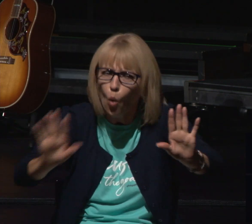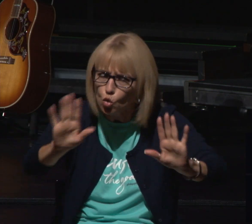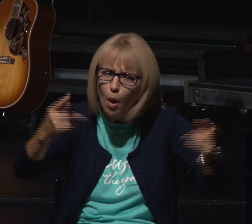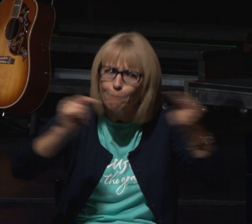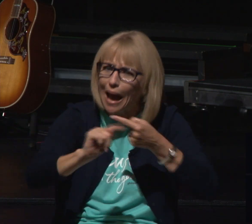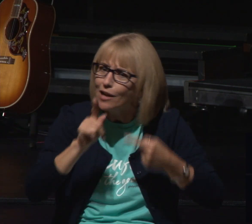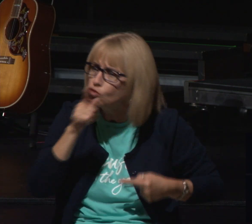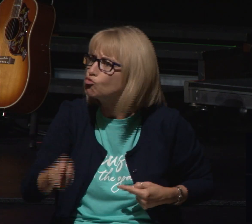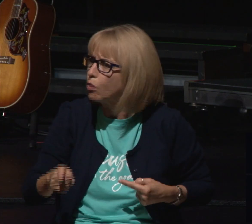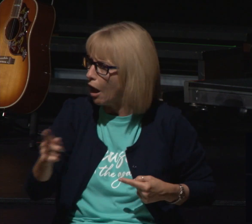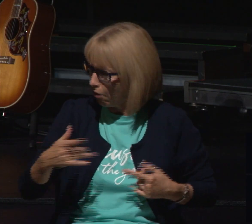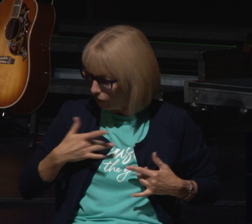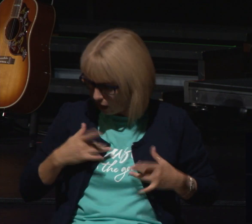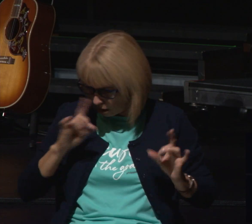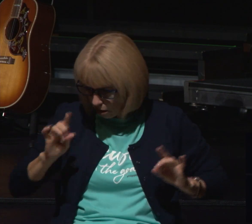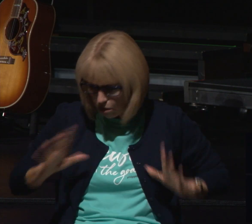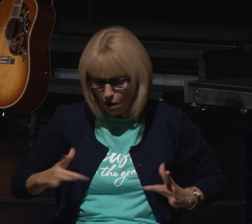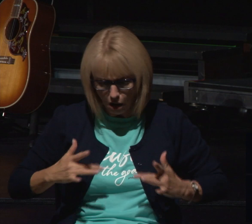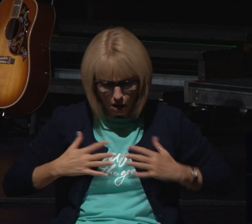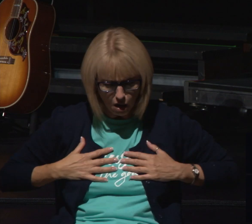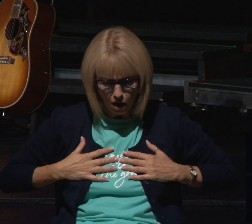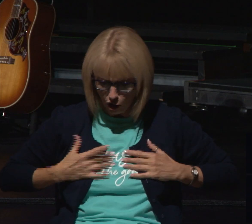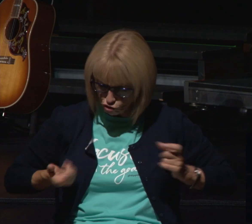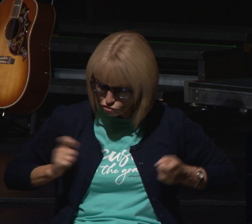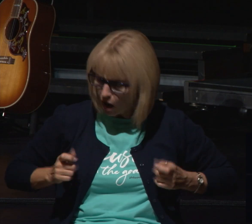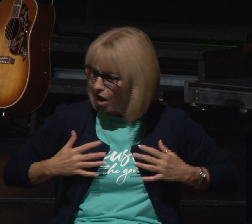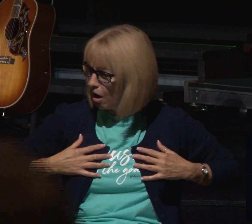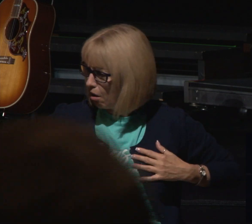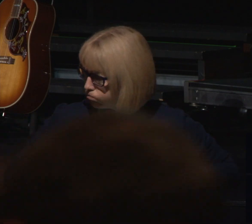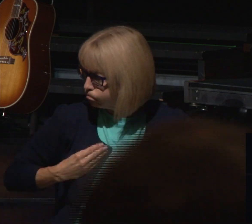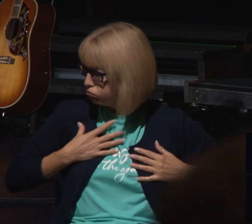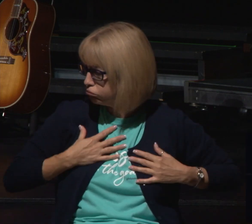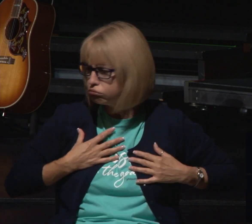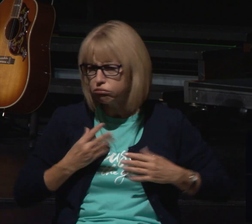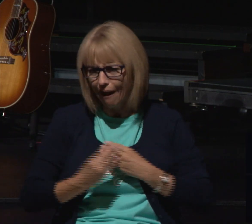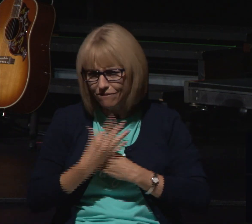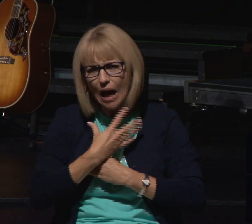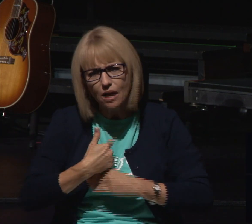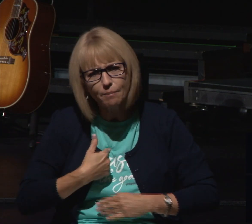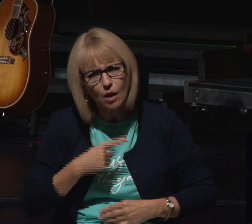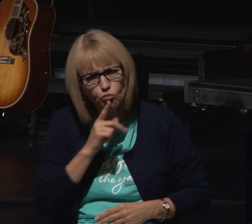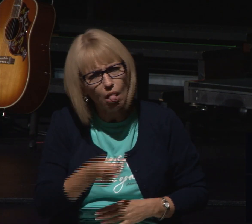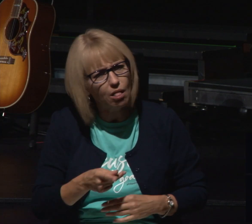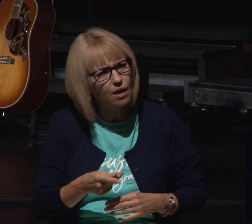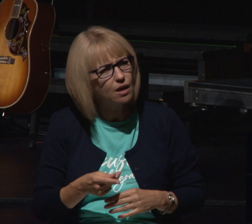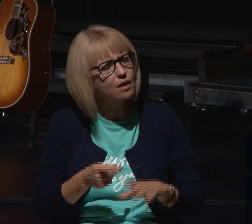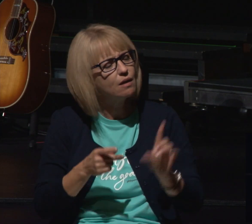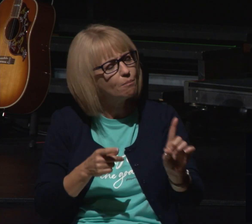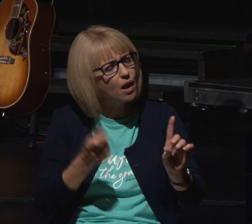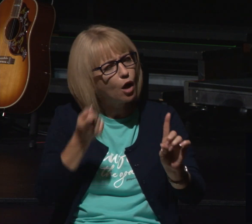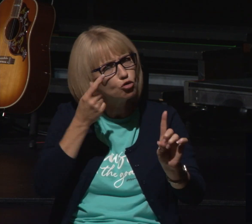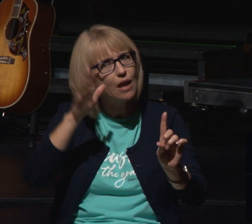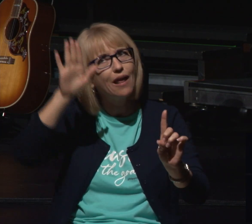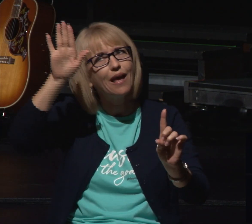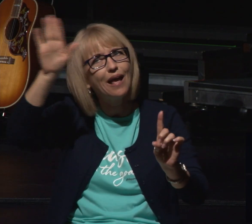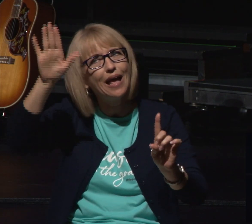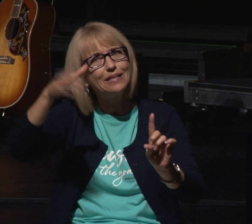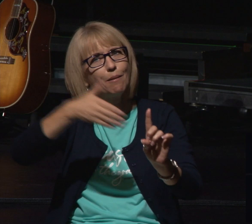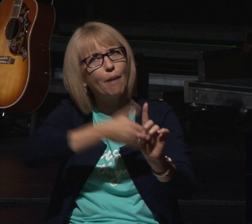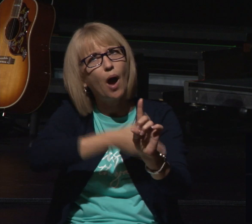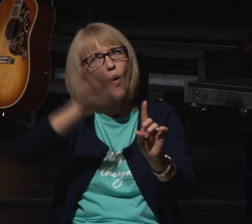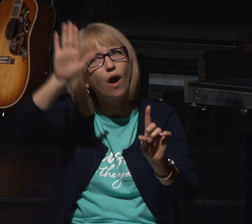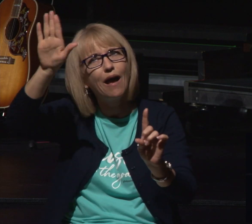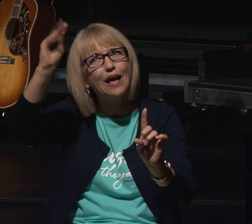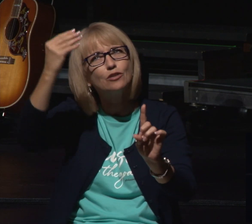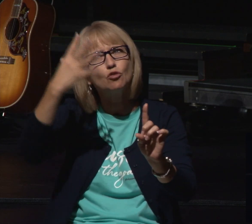it's changing it affects you greatly but because of the power of grace in jesus there is a future and there is a hope